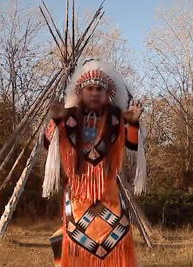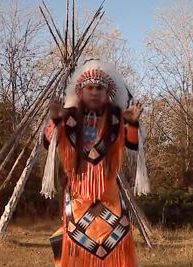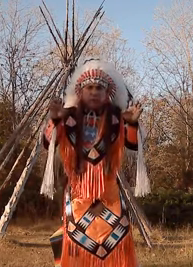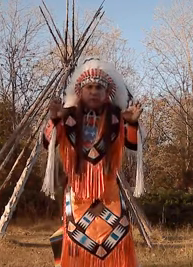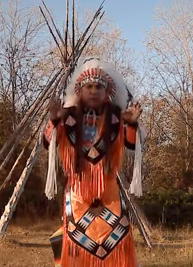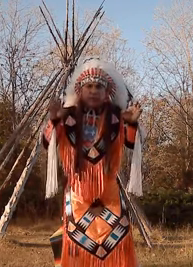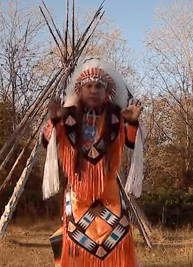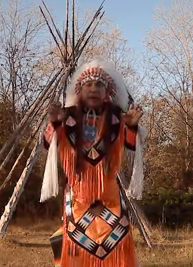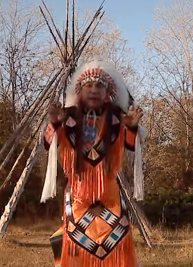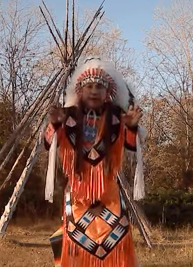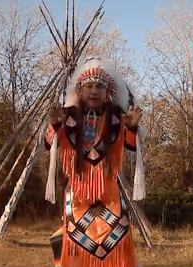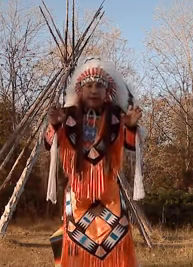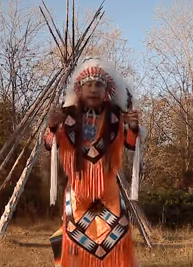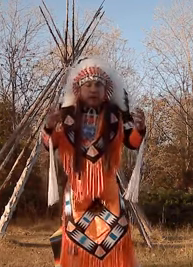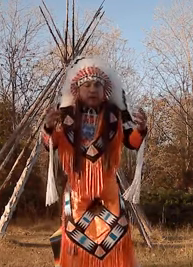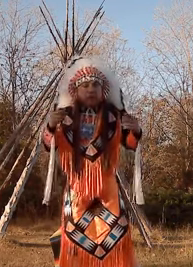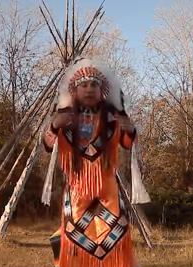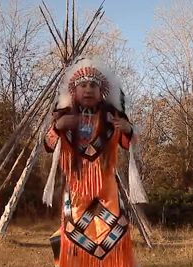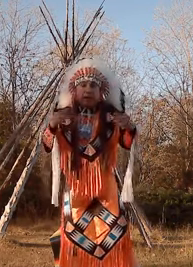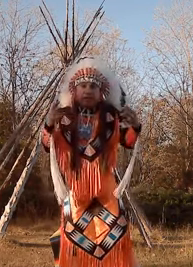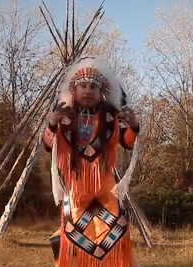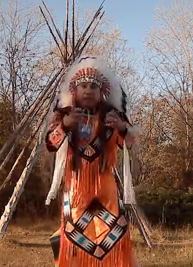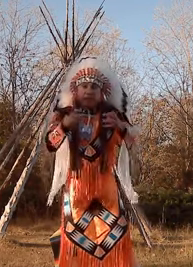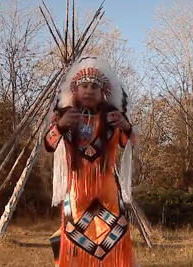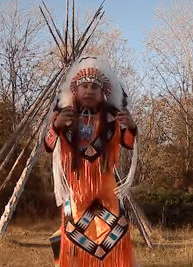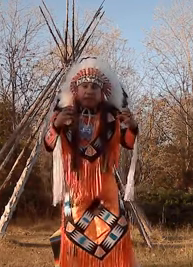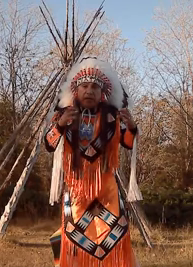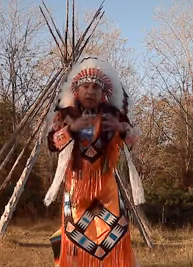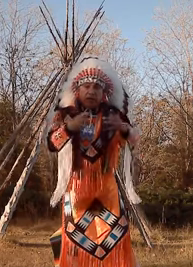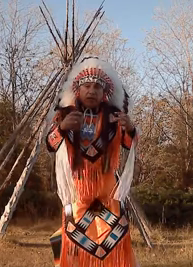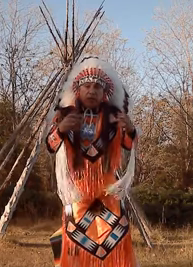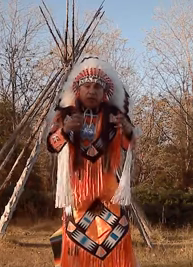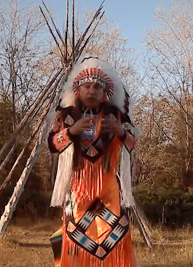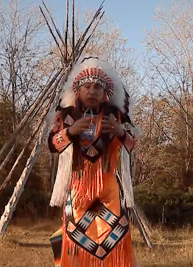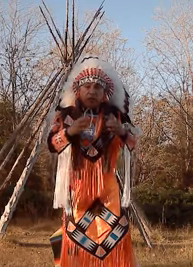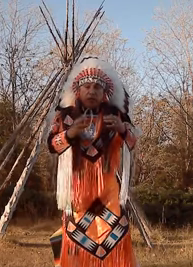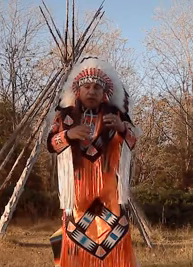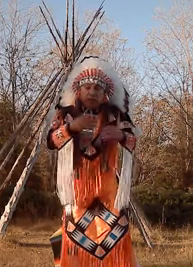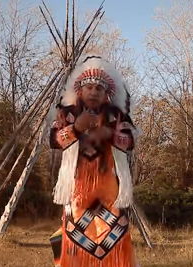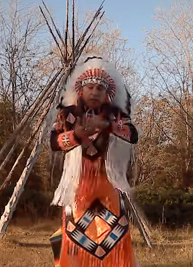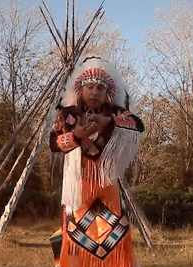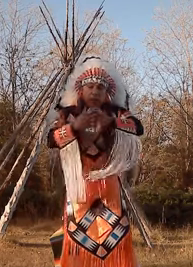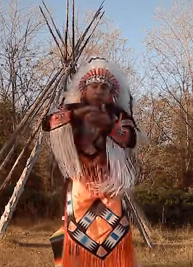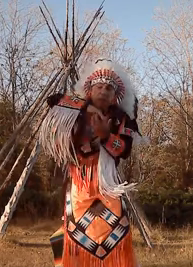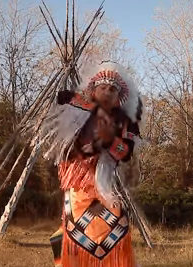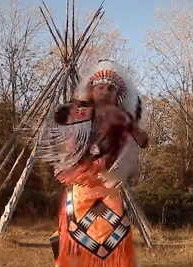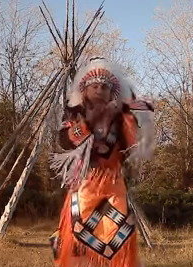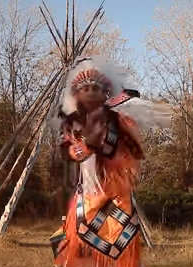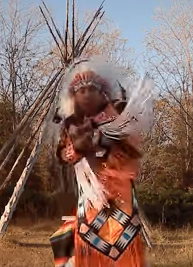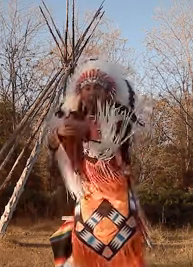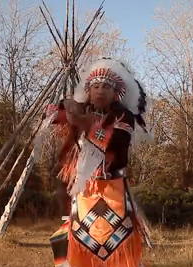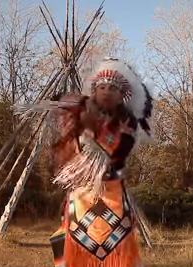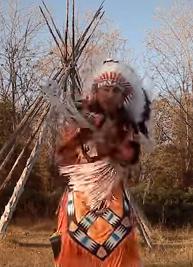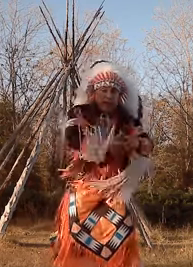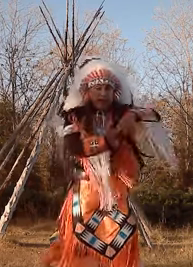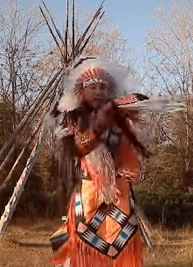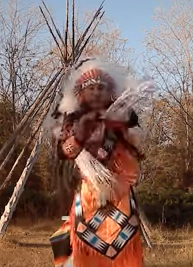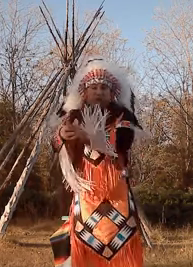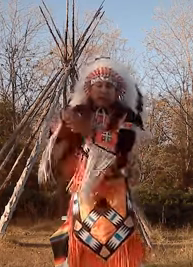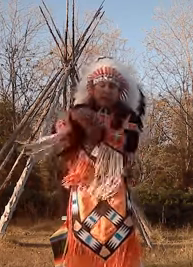maybe it was a lion and they were fighting at that concept going on but man they were on the ground moving